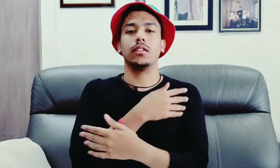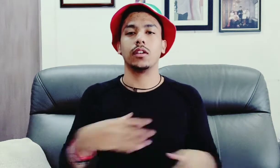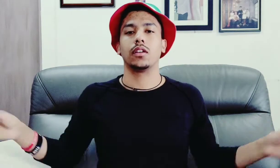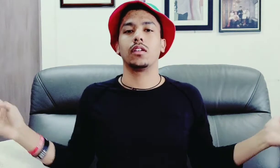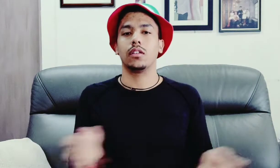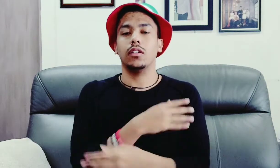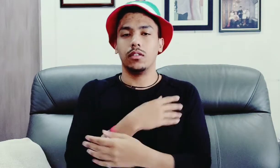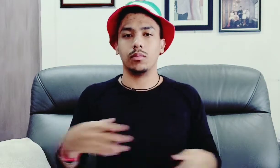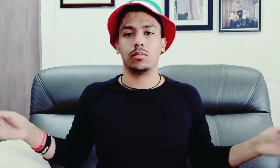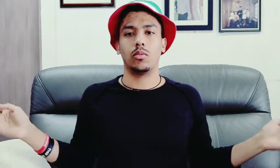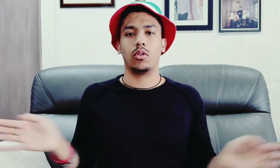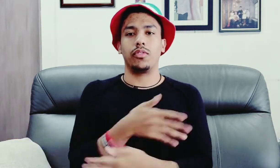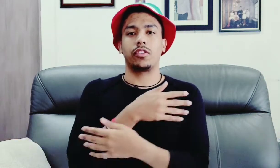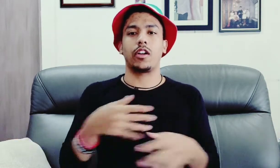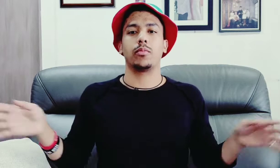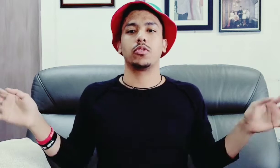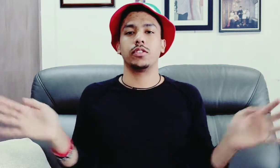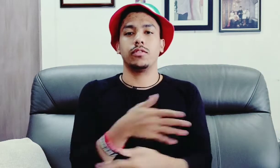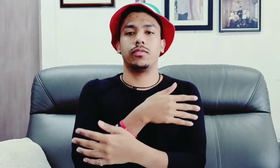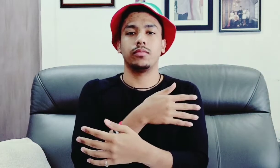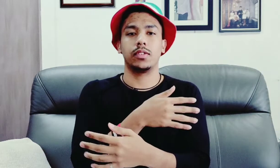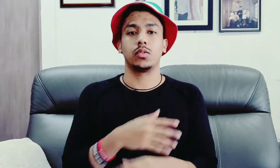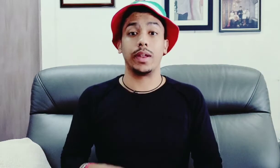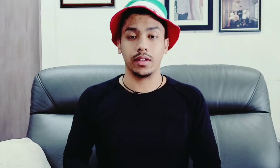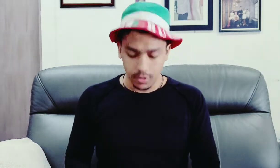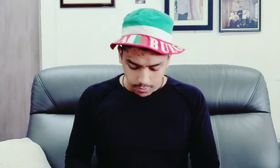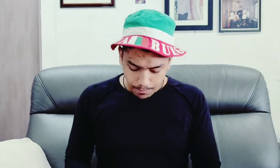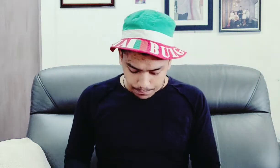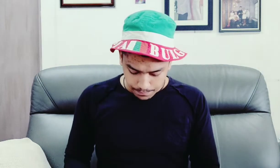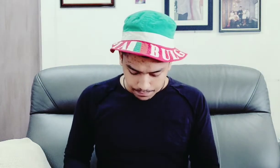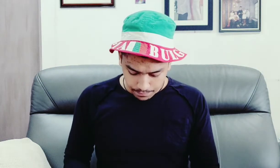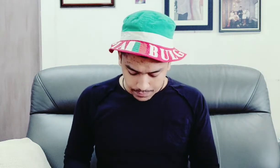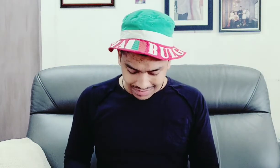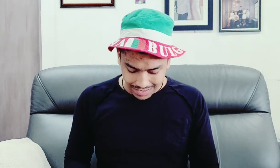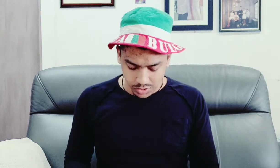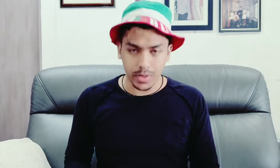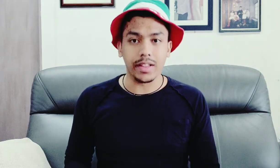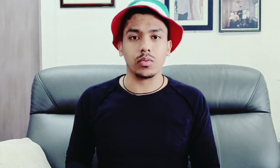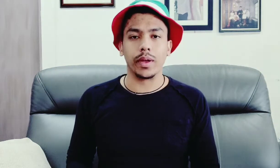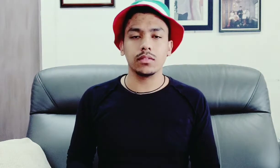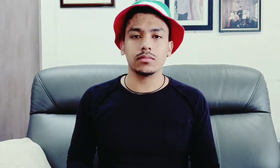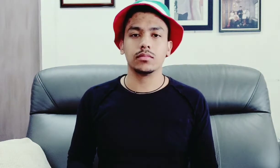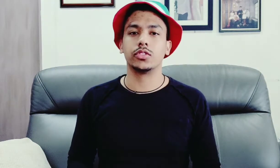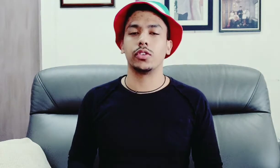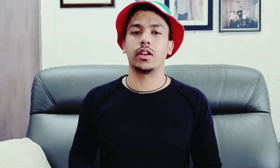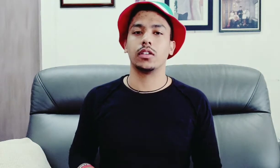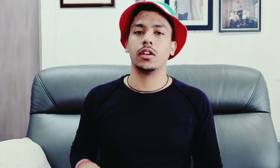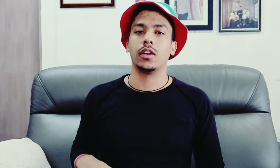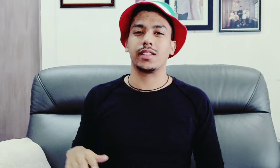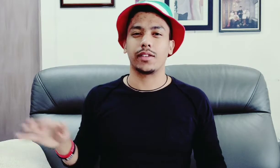more of this kind of motion this is wind and the last one is wing so you gotta it's